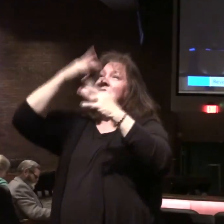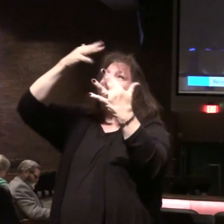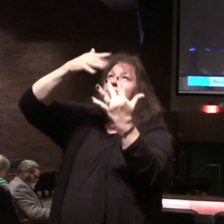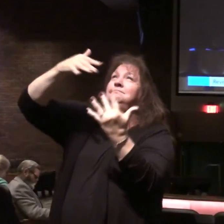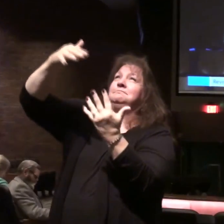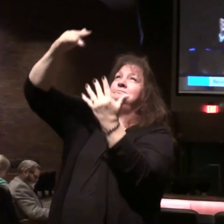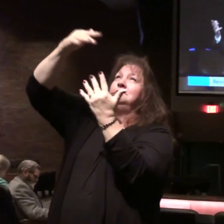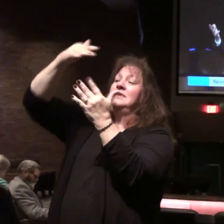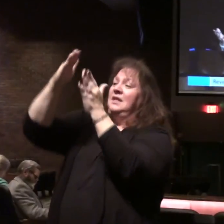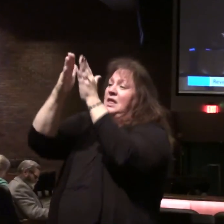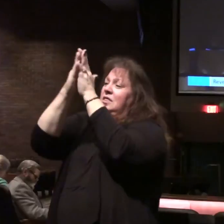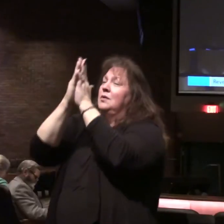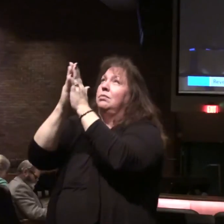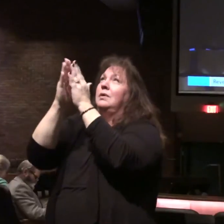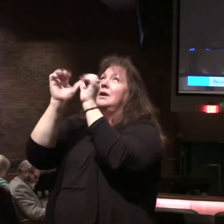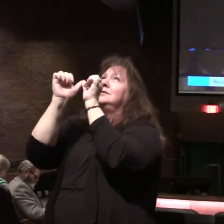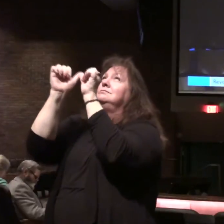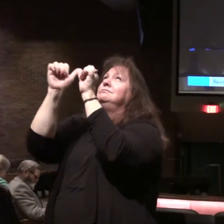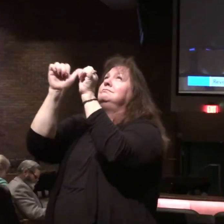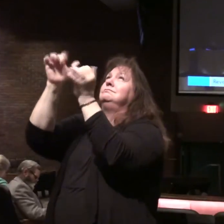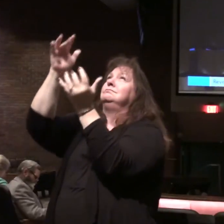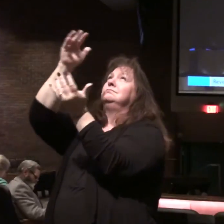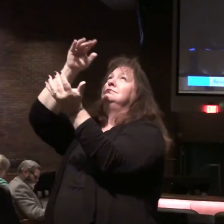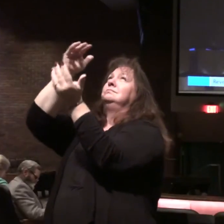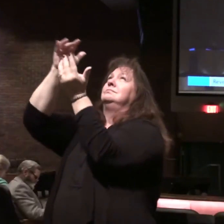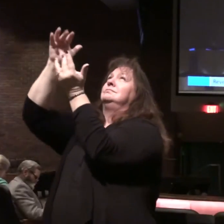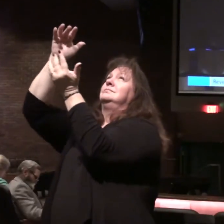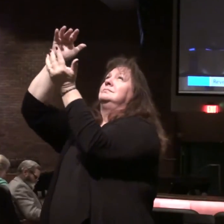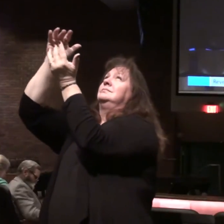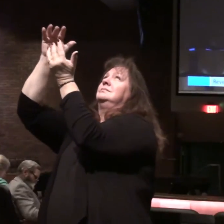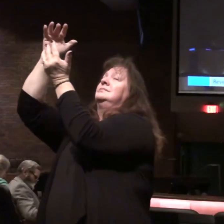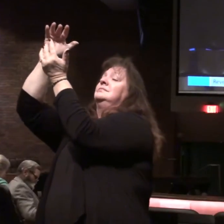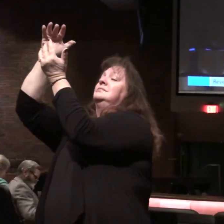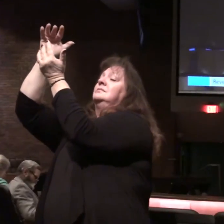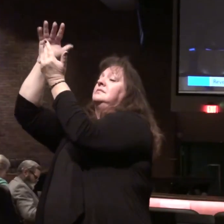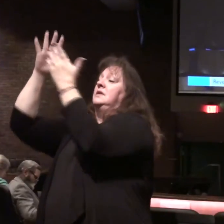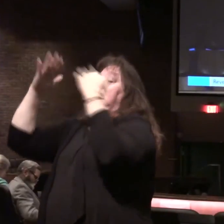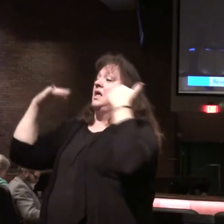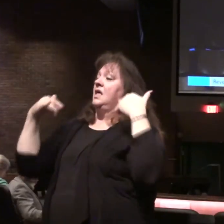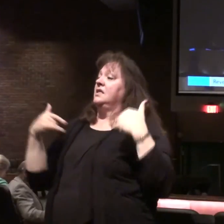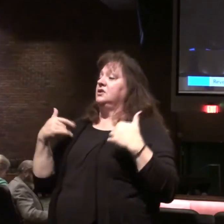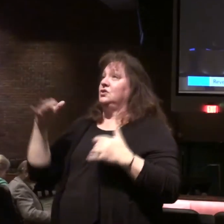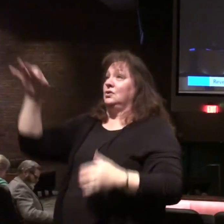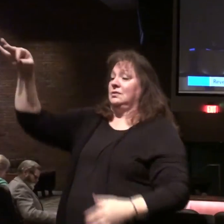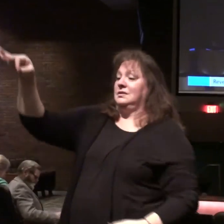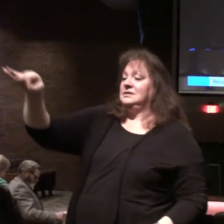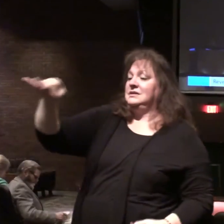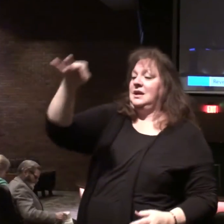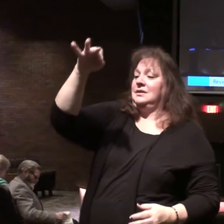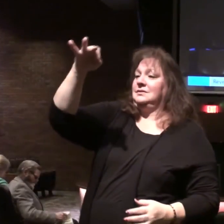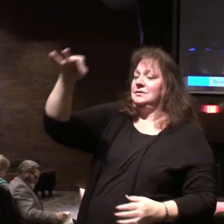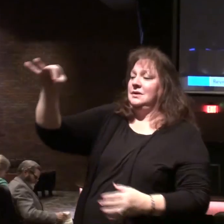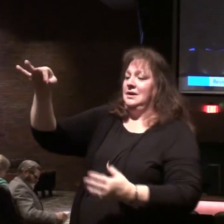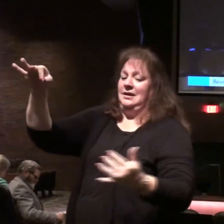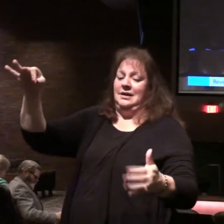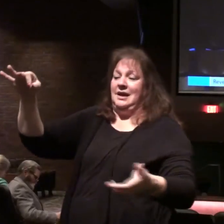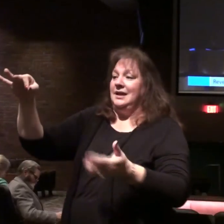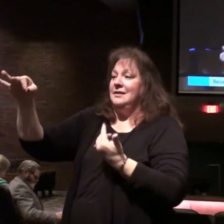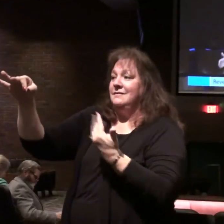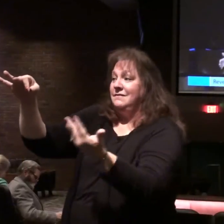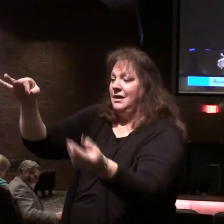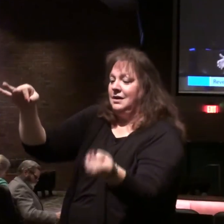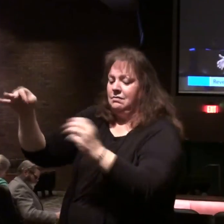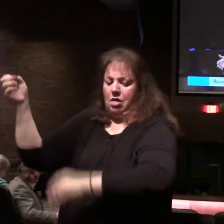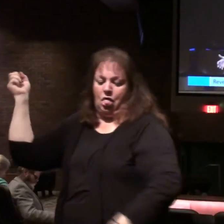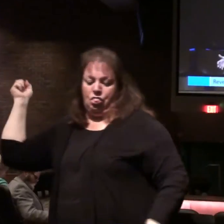incense, the prayers of the saints went up before God. Then the angel took the censer, filled it with the fire of the altar